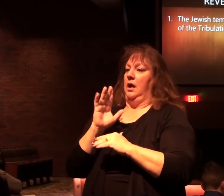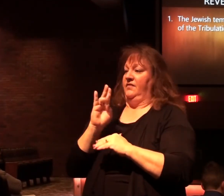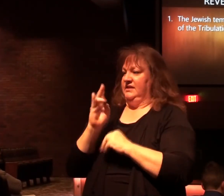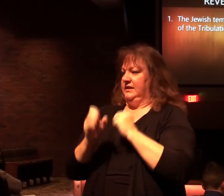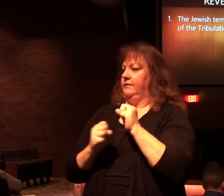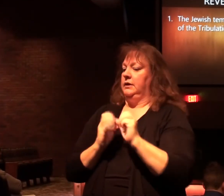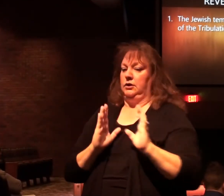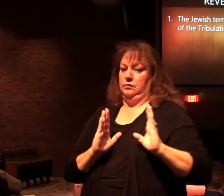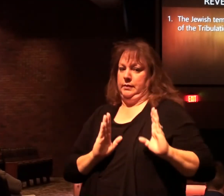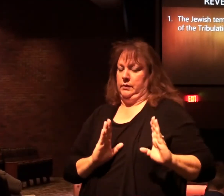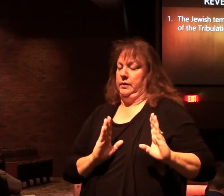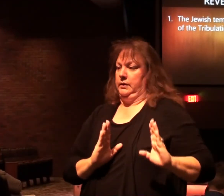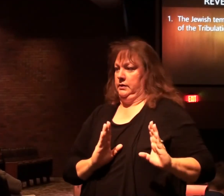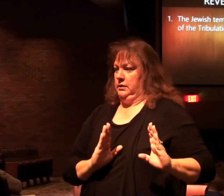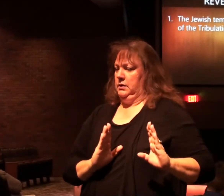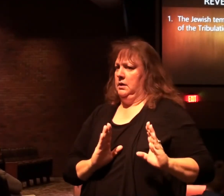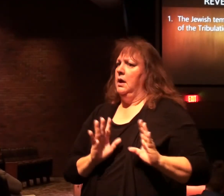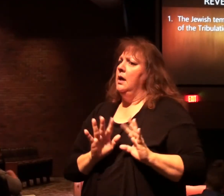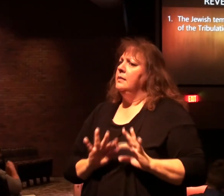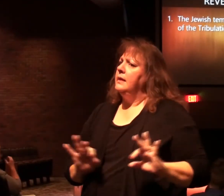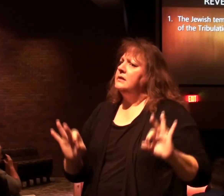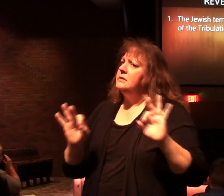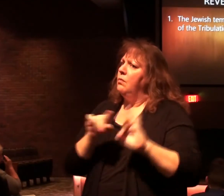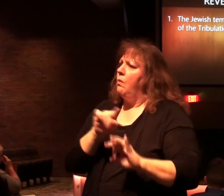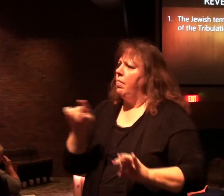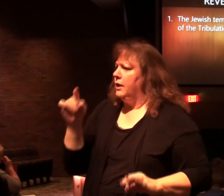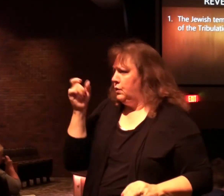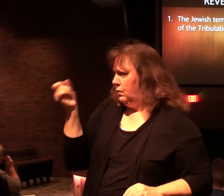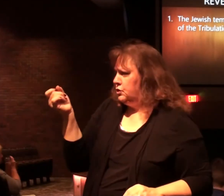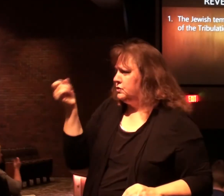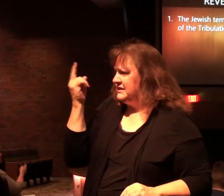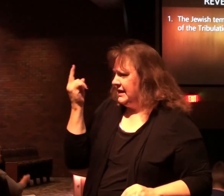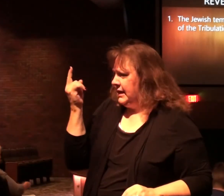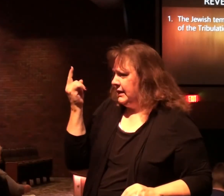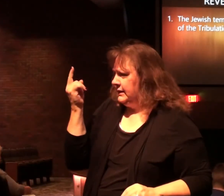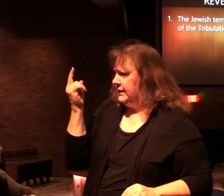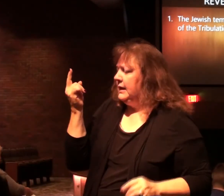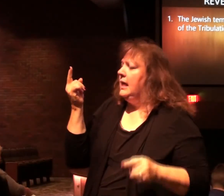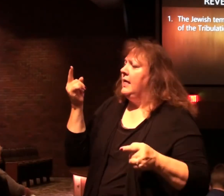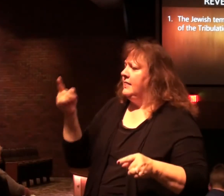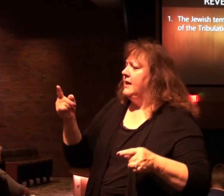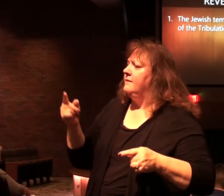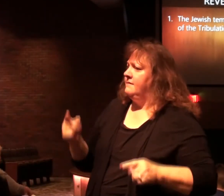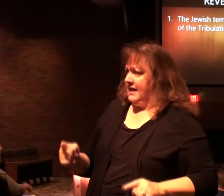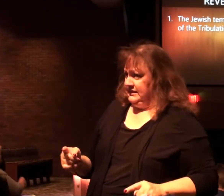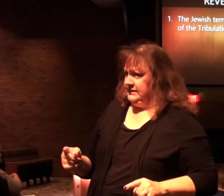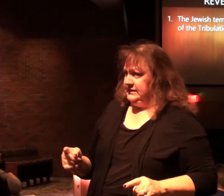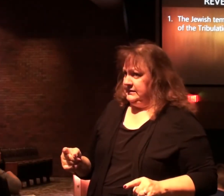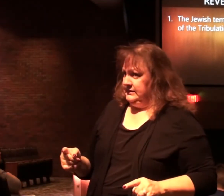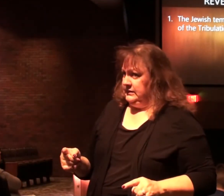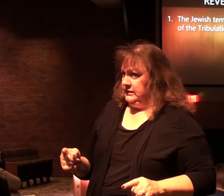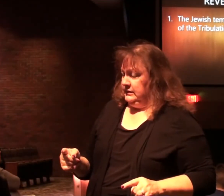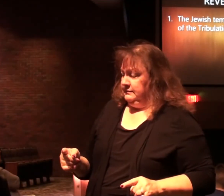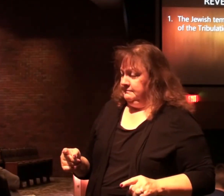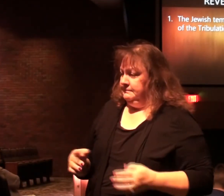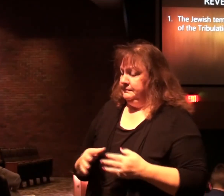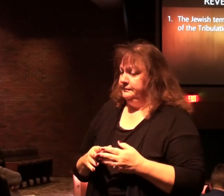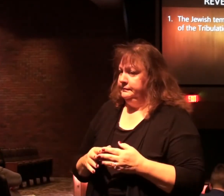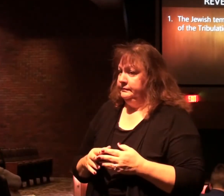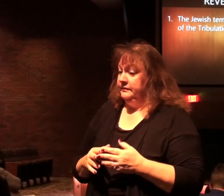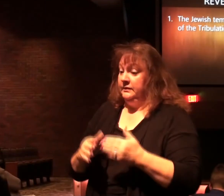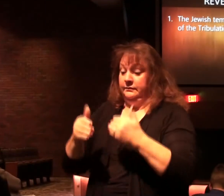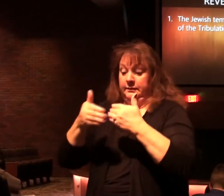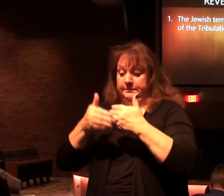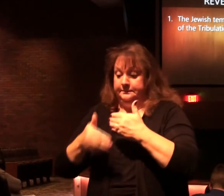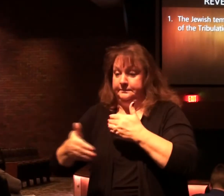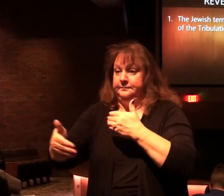So that is important for understanding a number of events that are going to take place from